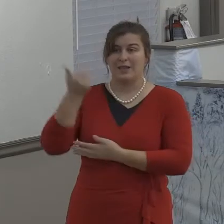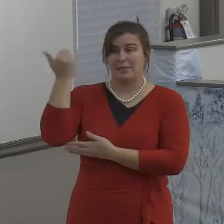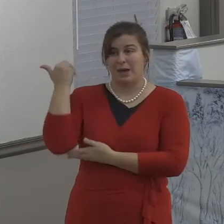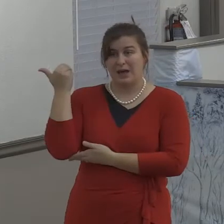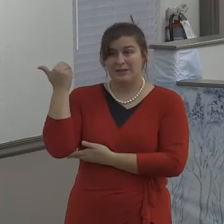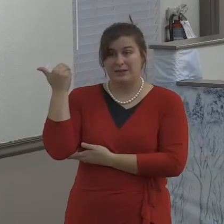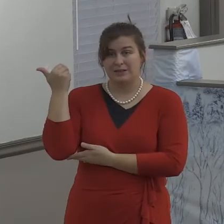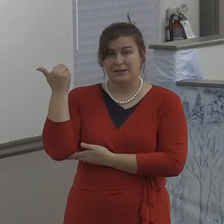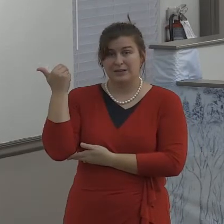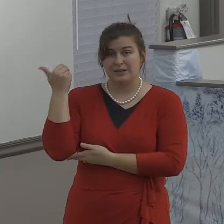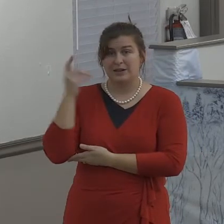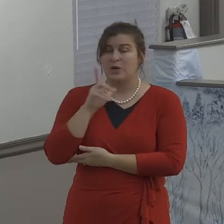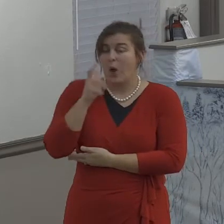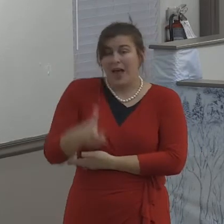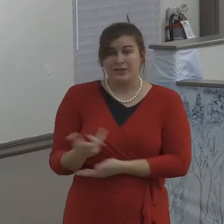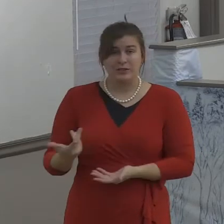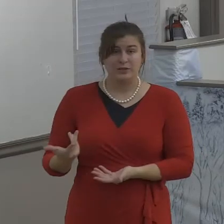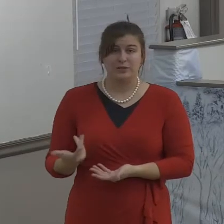take responsibility.